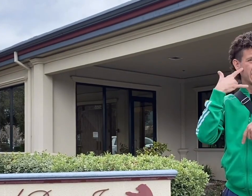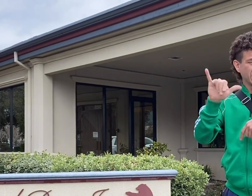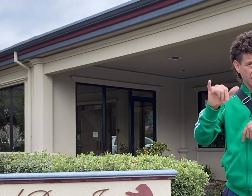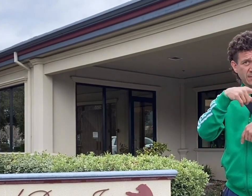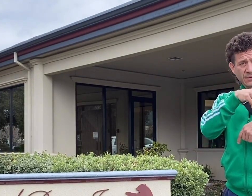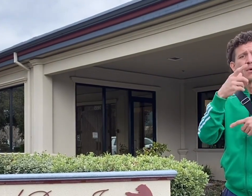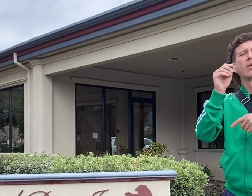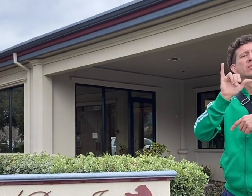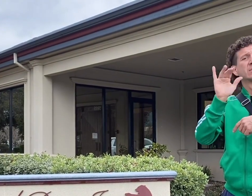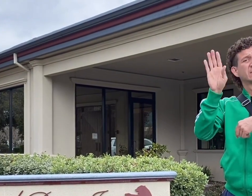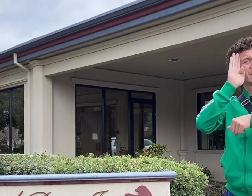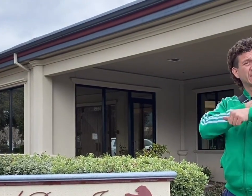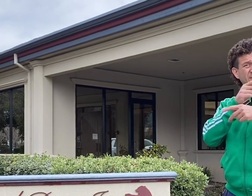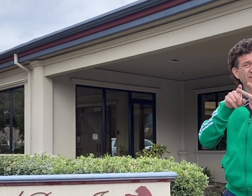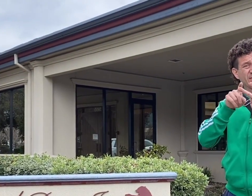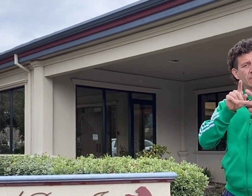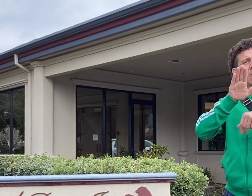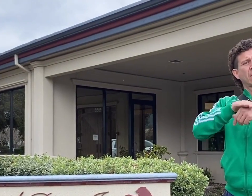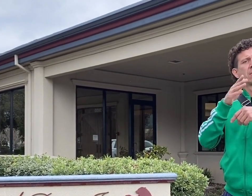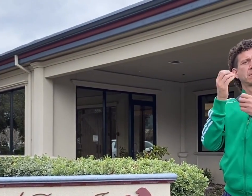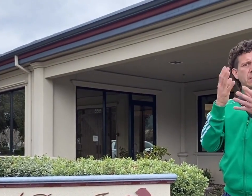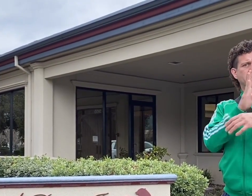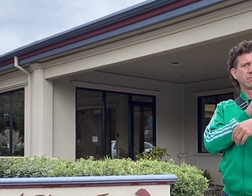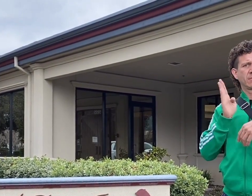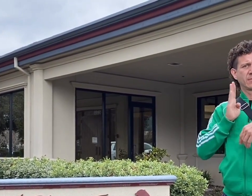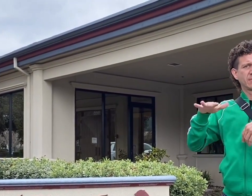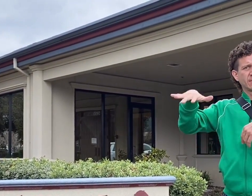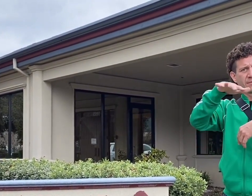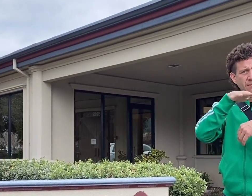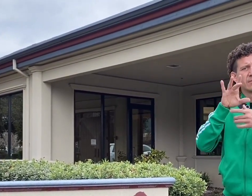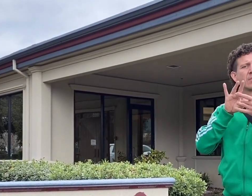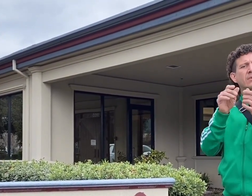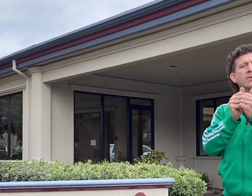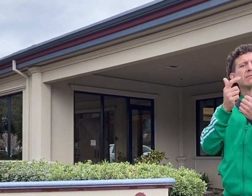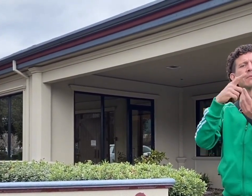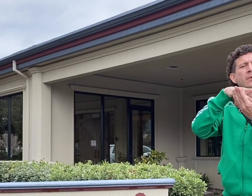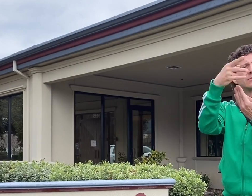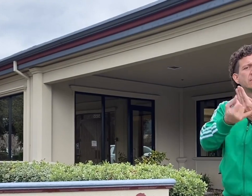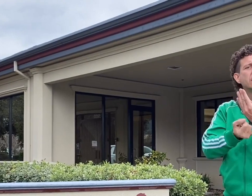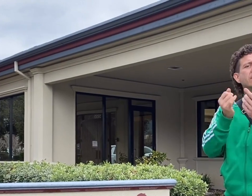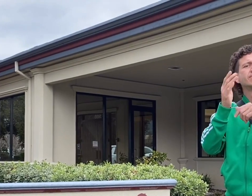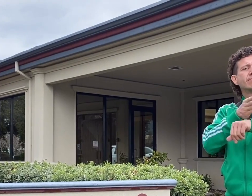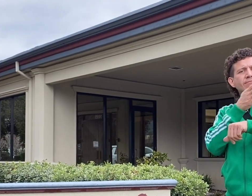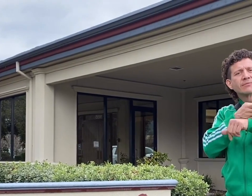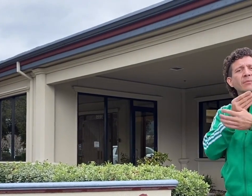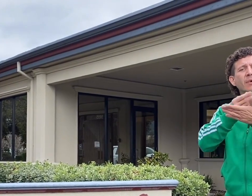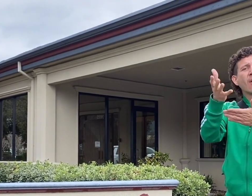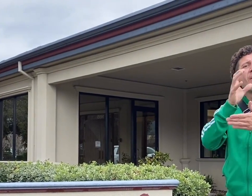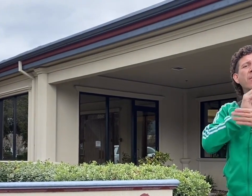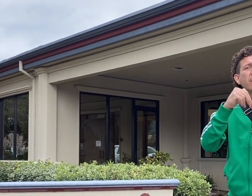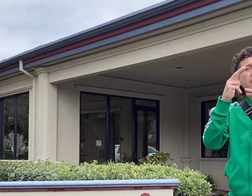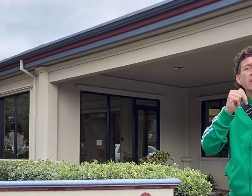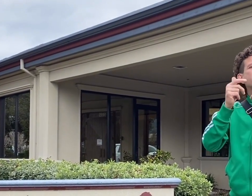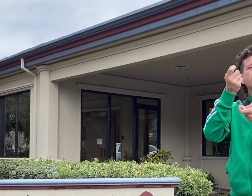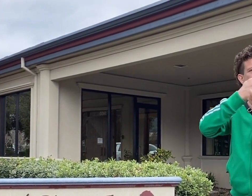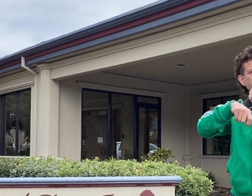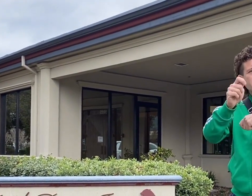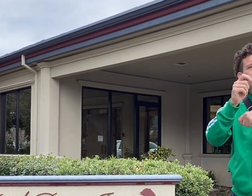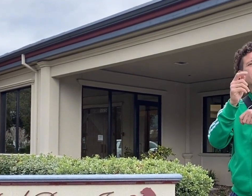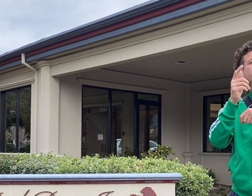Meanwhile, Mike was on several boards focusing on buying and renovating old buildings, sometimes even demolishing and rebuilding